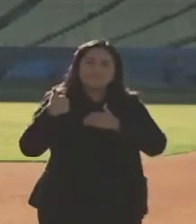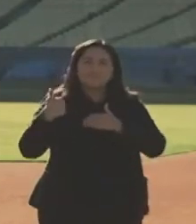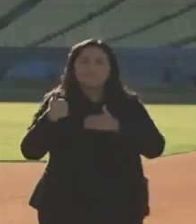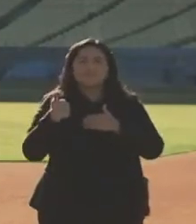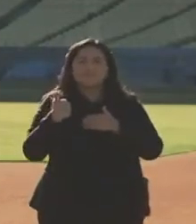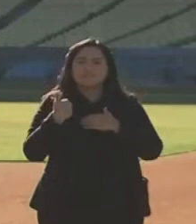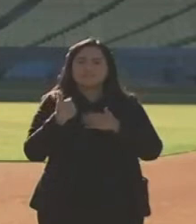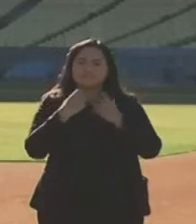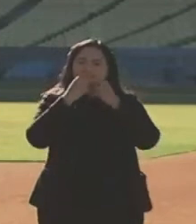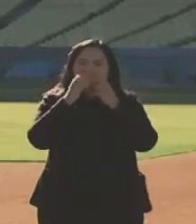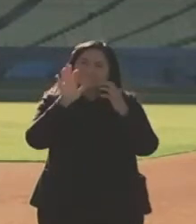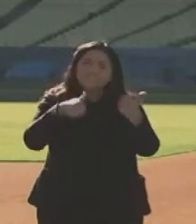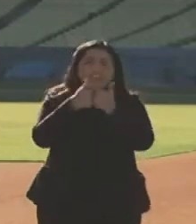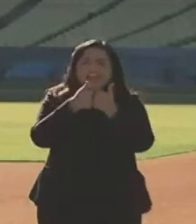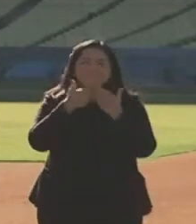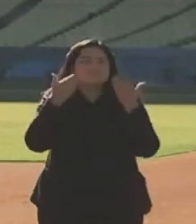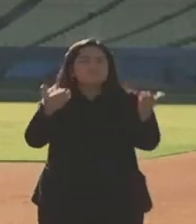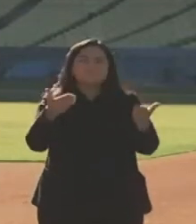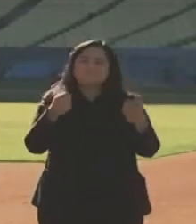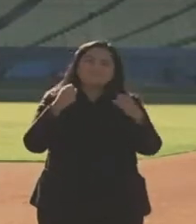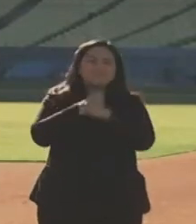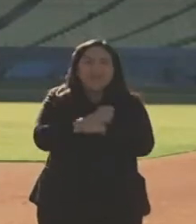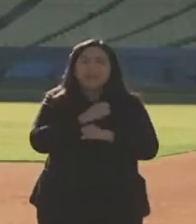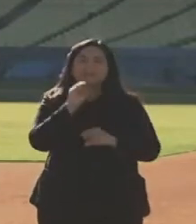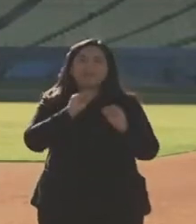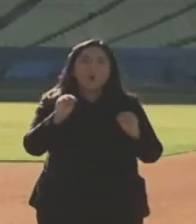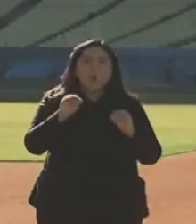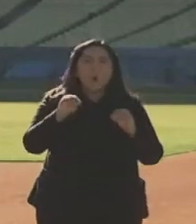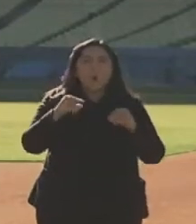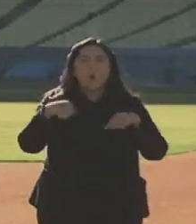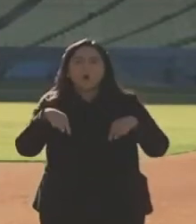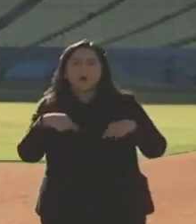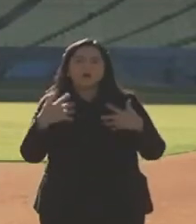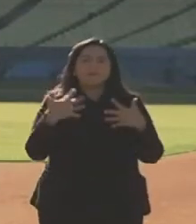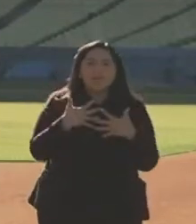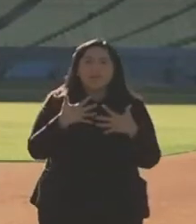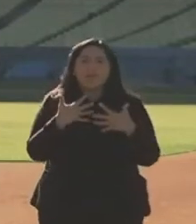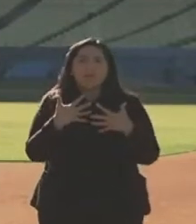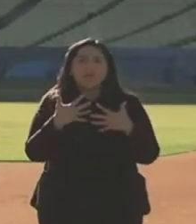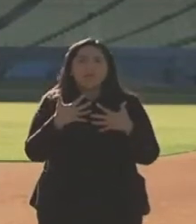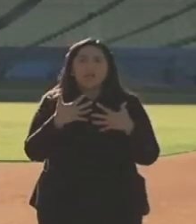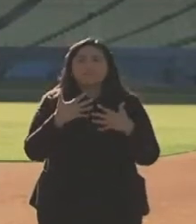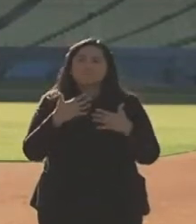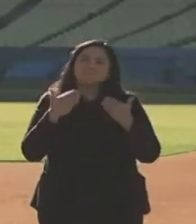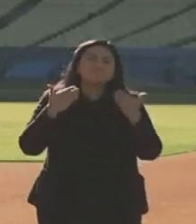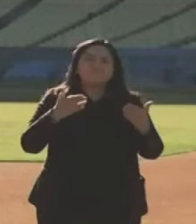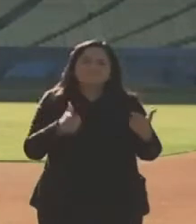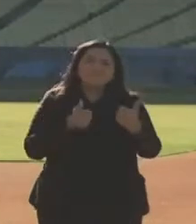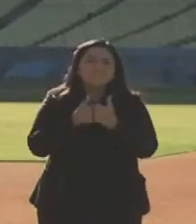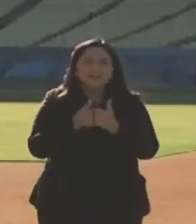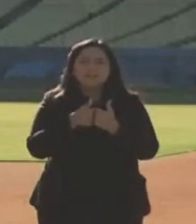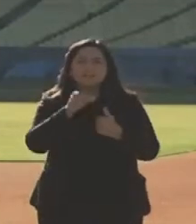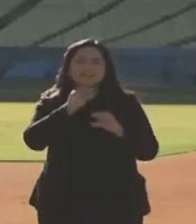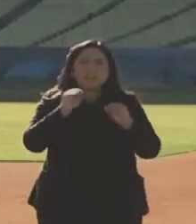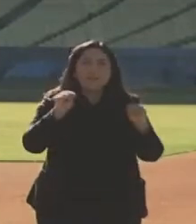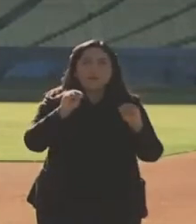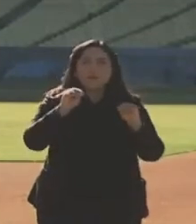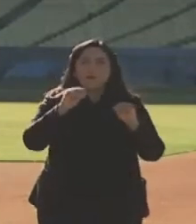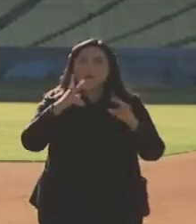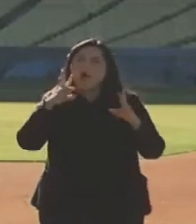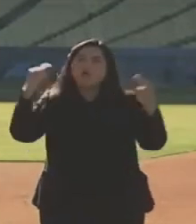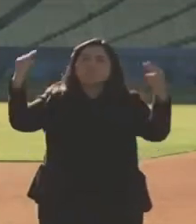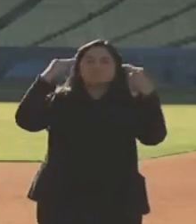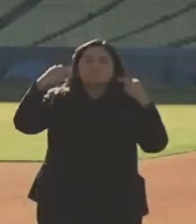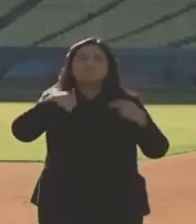have confronted us without pause, without hesitation, without title, without searching or seeking fame or